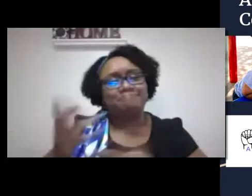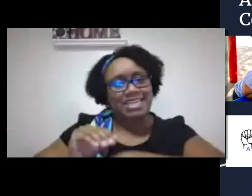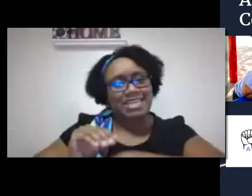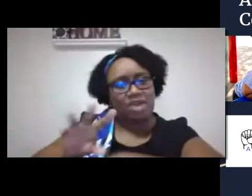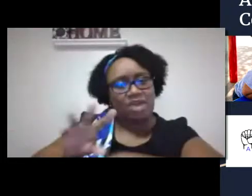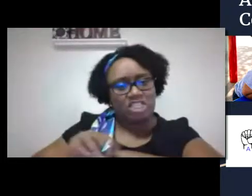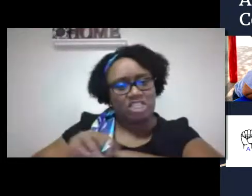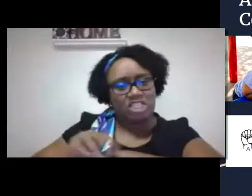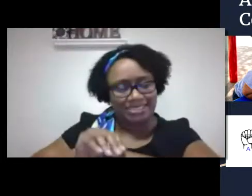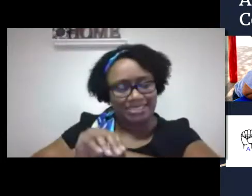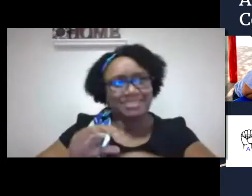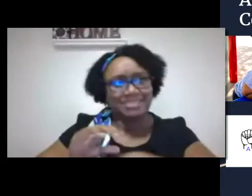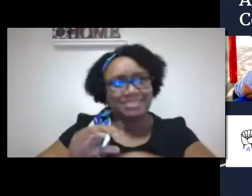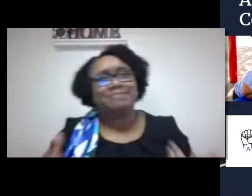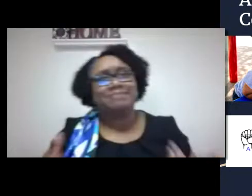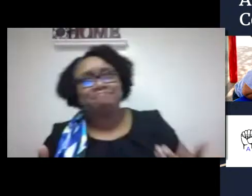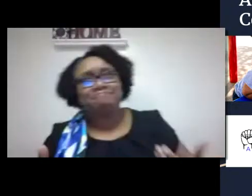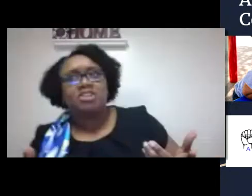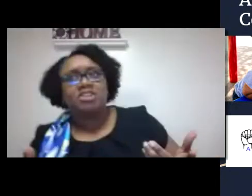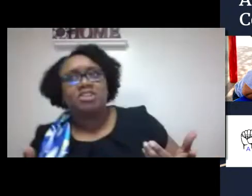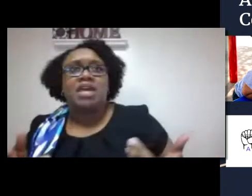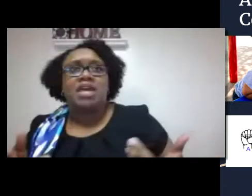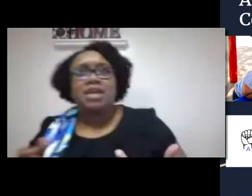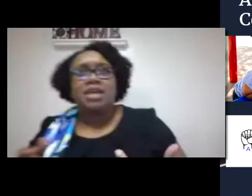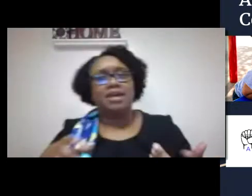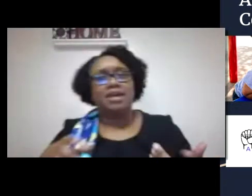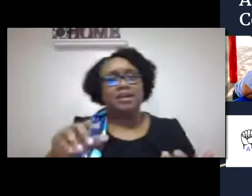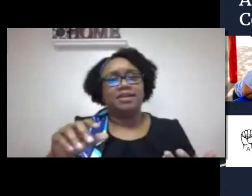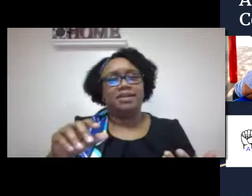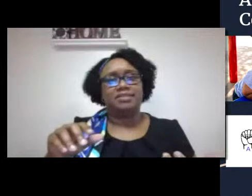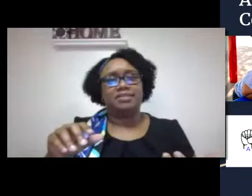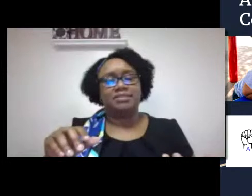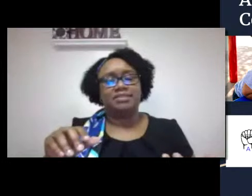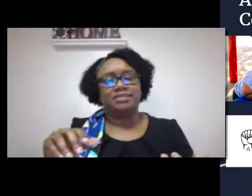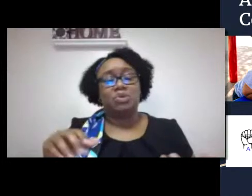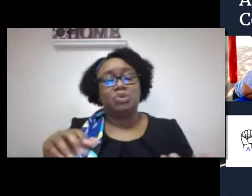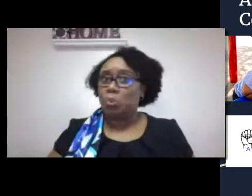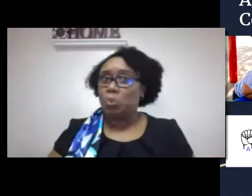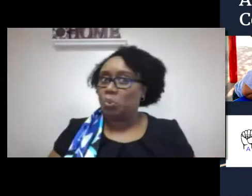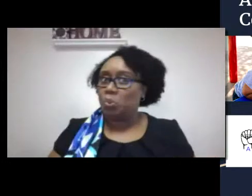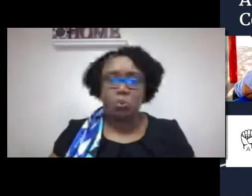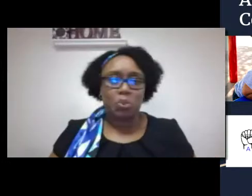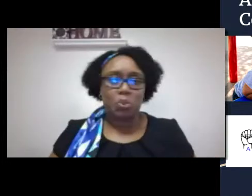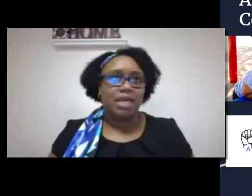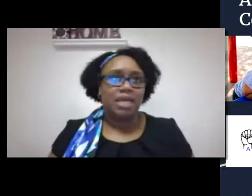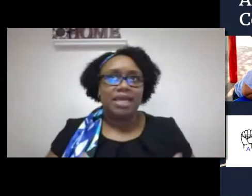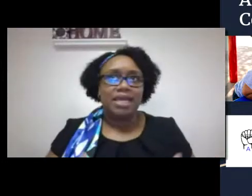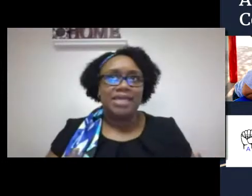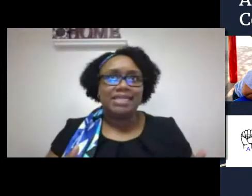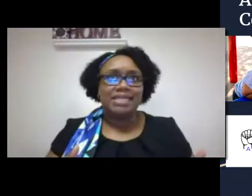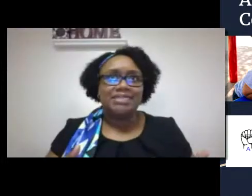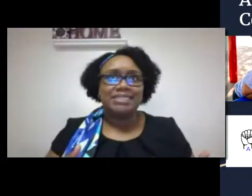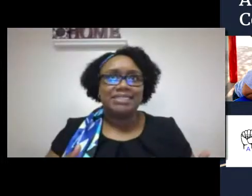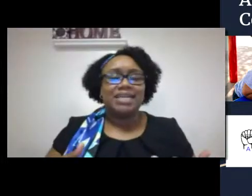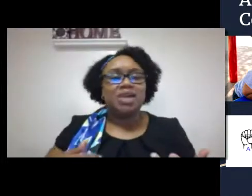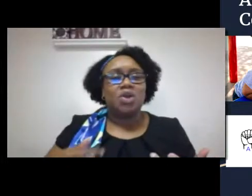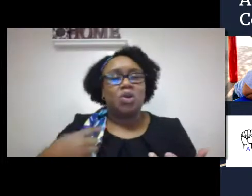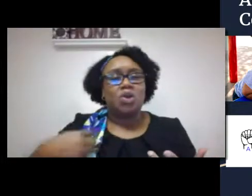As audiologists, we suck at the interactive counseling part.